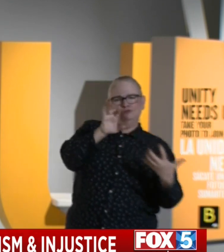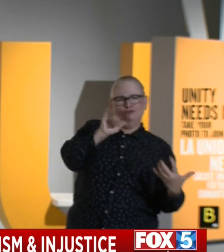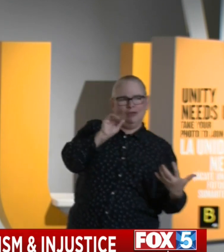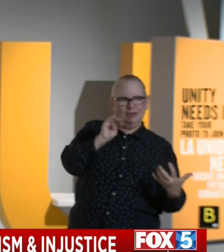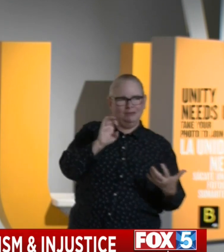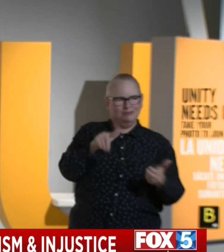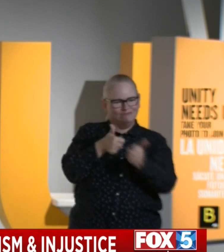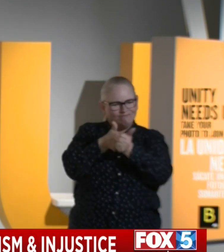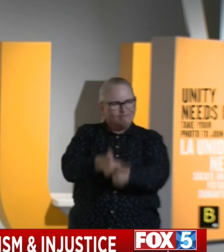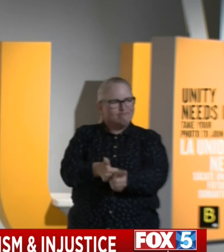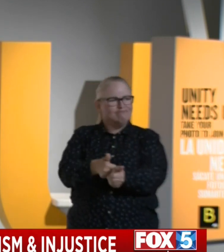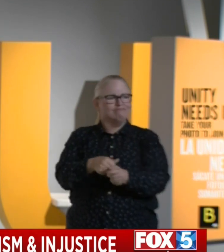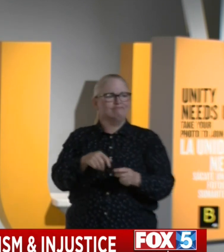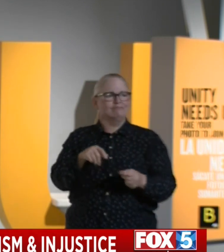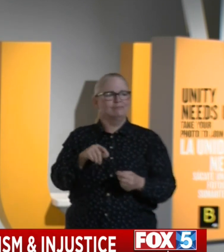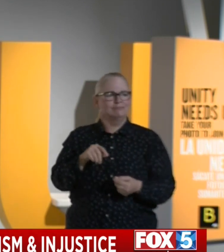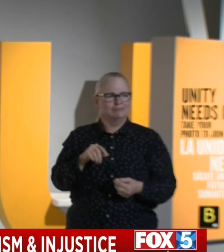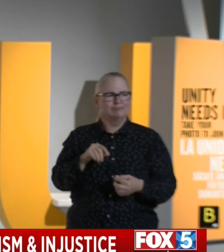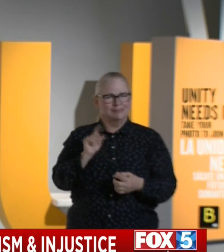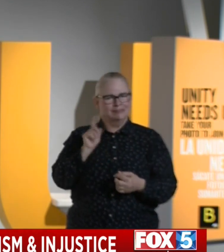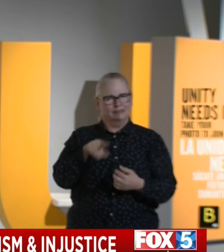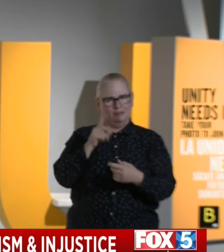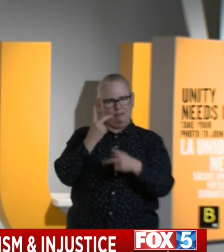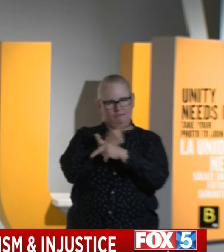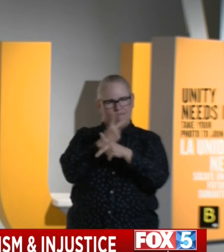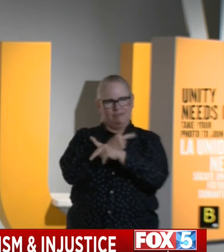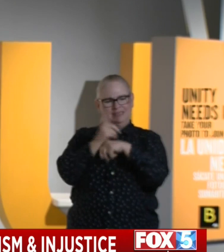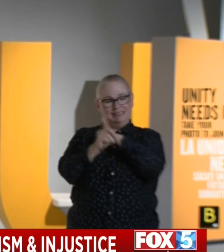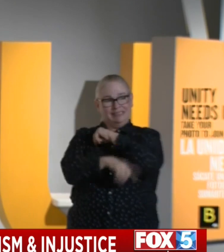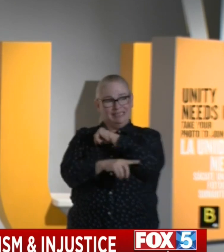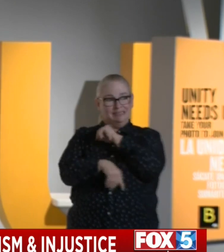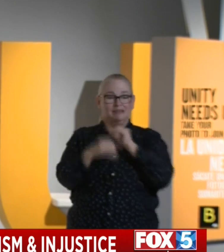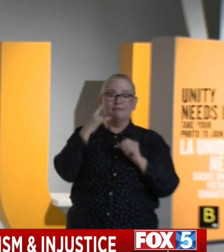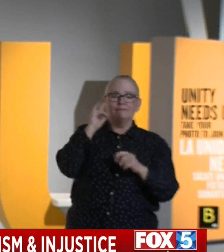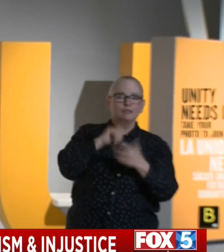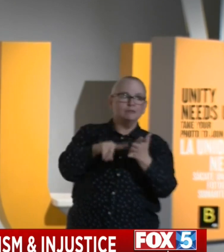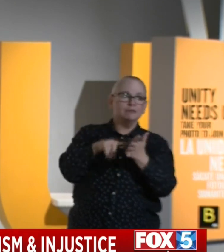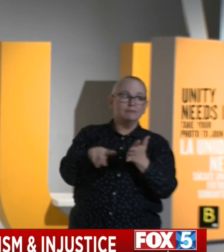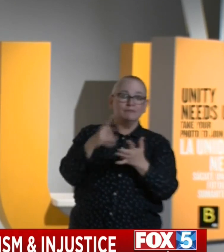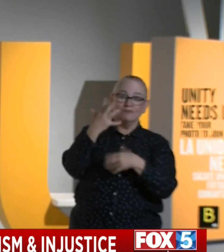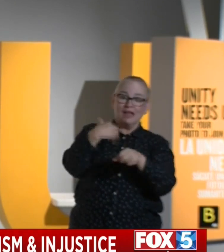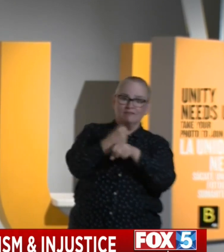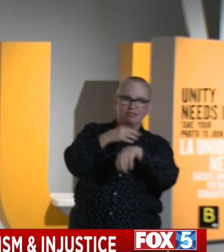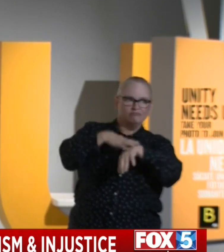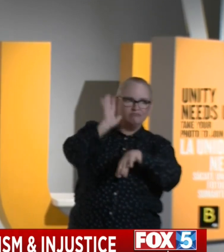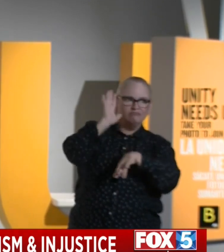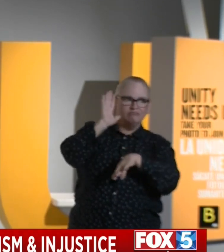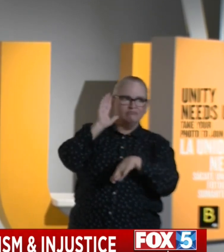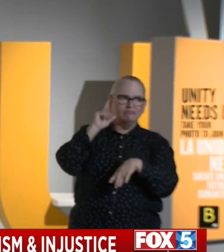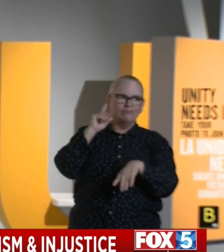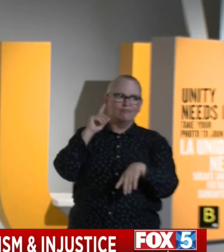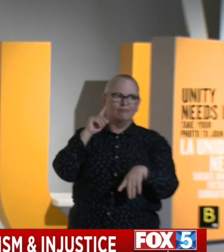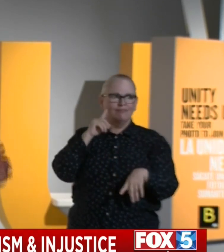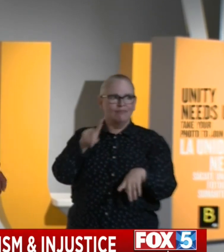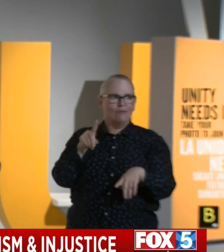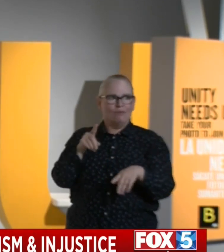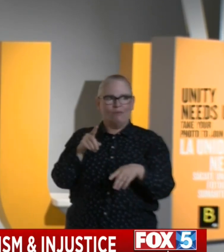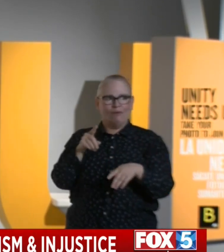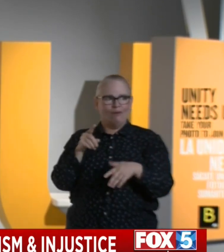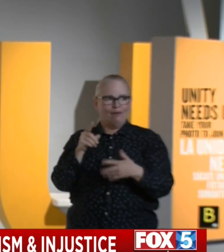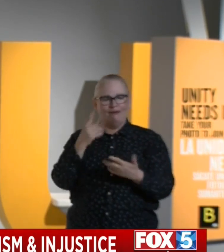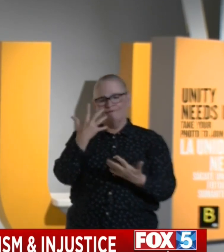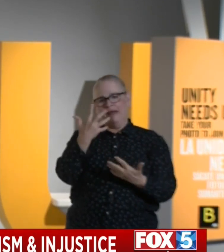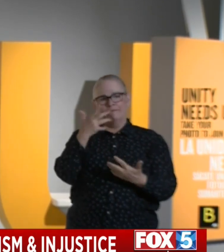as it relates to sentencing, five-year mandatory sentence for having possession of five grams of crack cocaine for